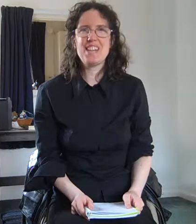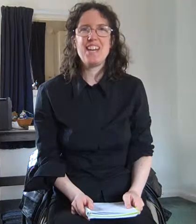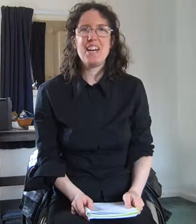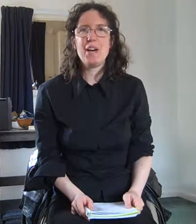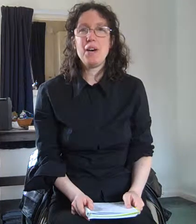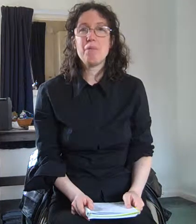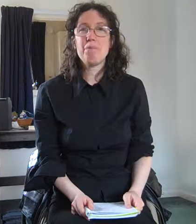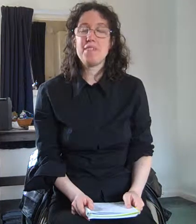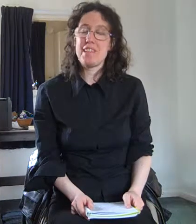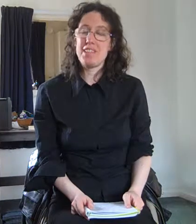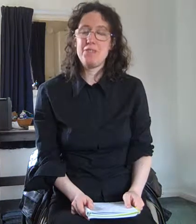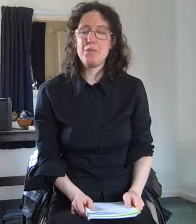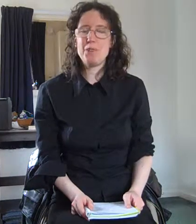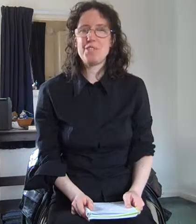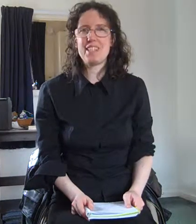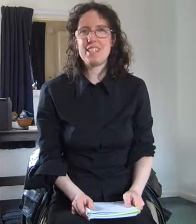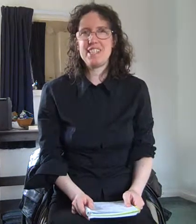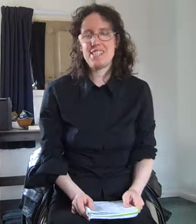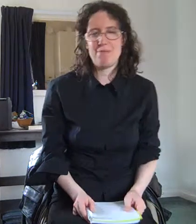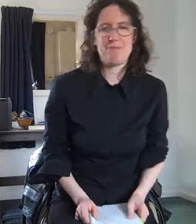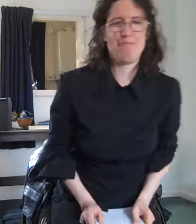um thank you for watching this you